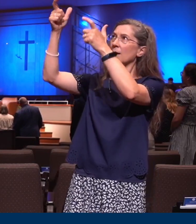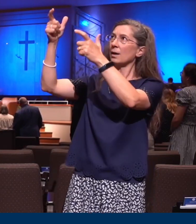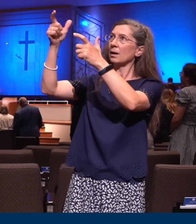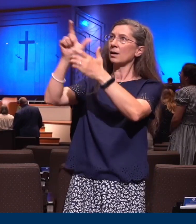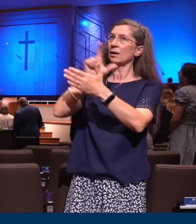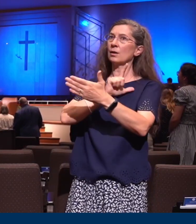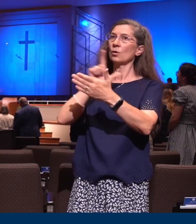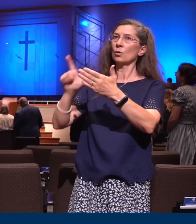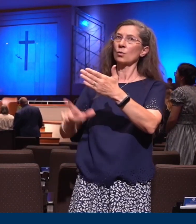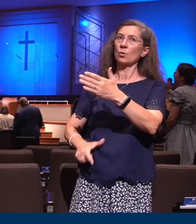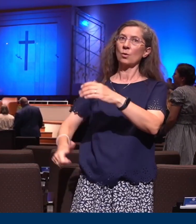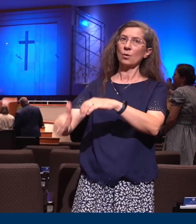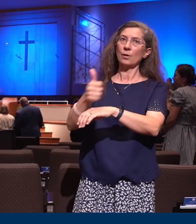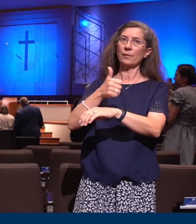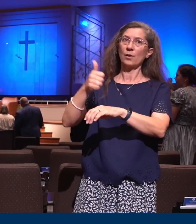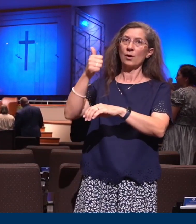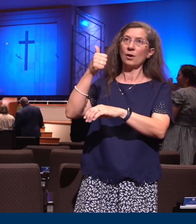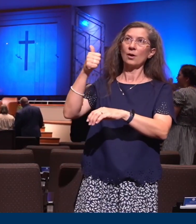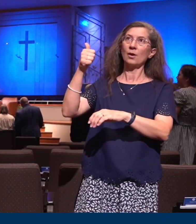of all.